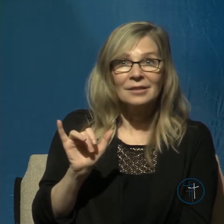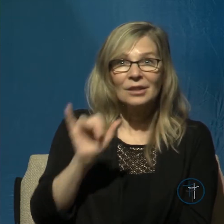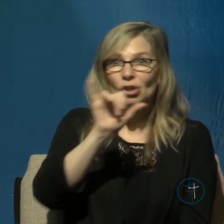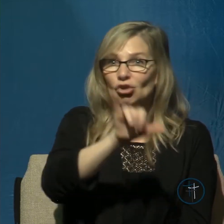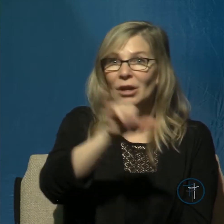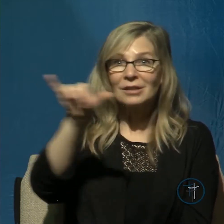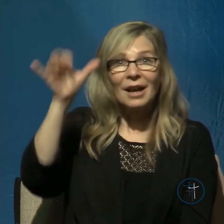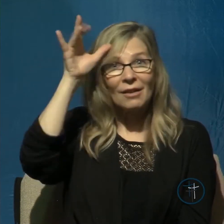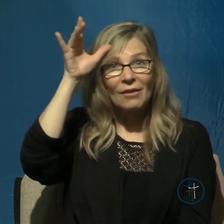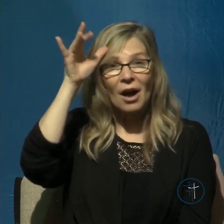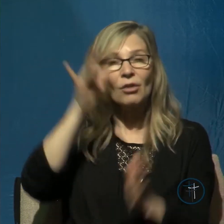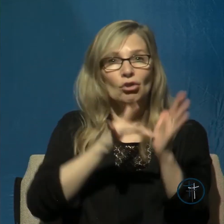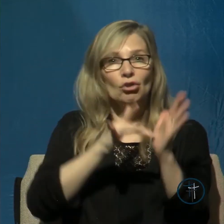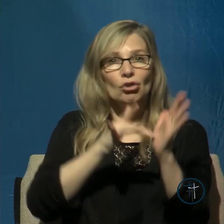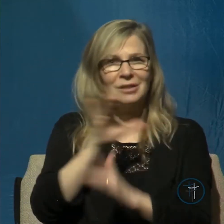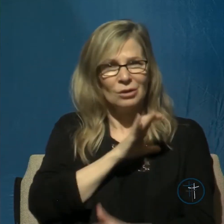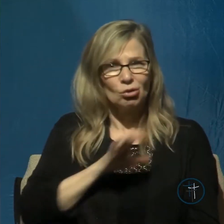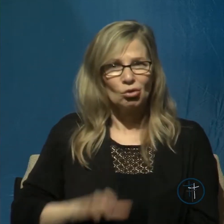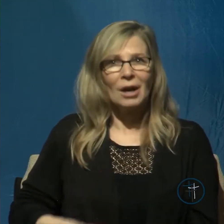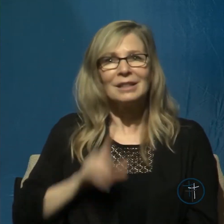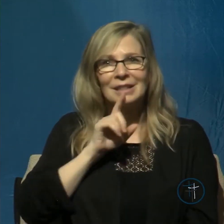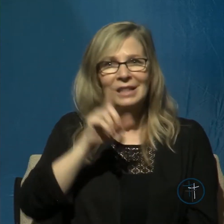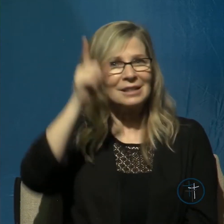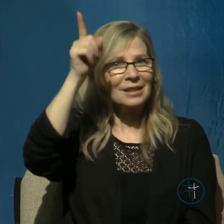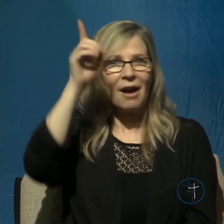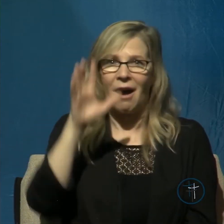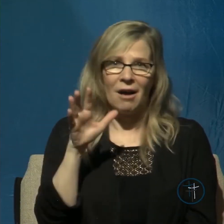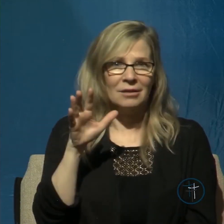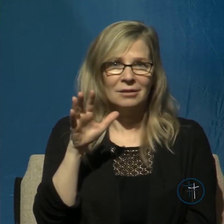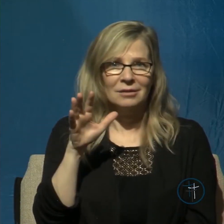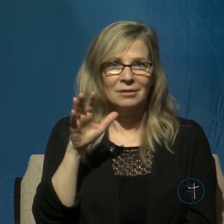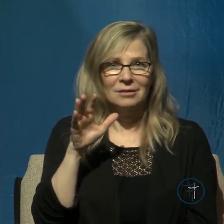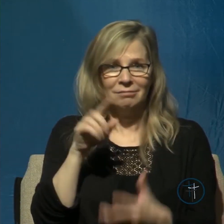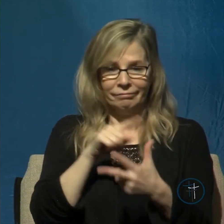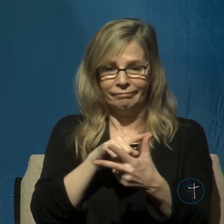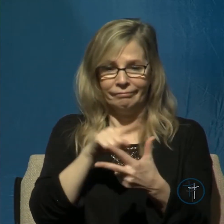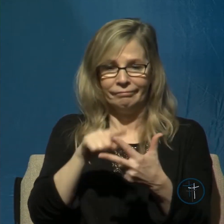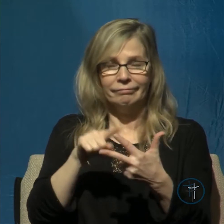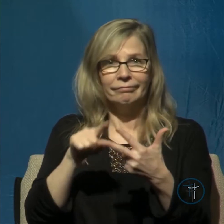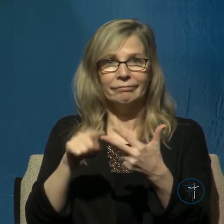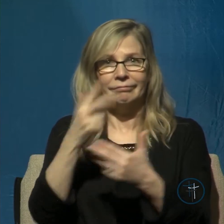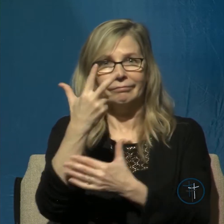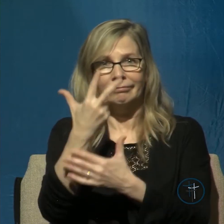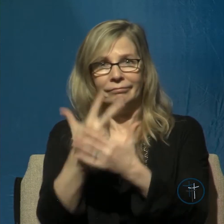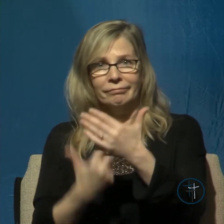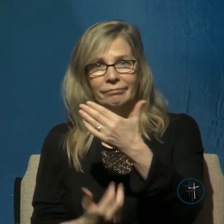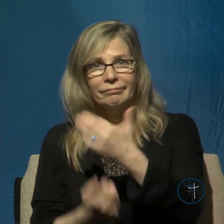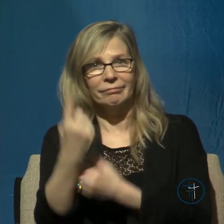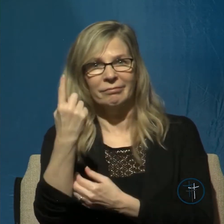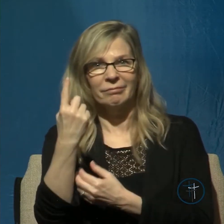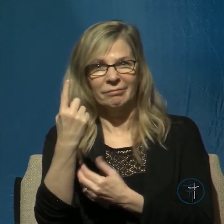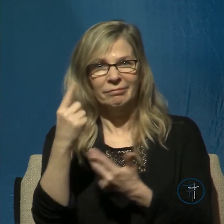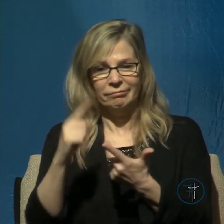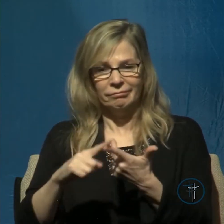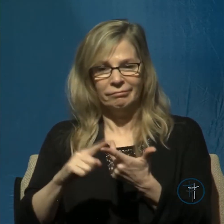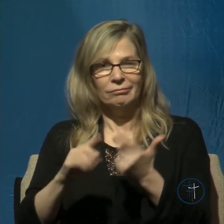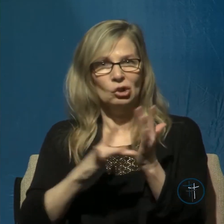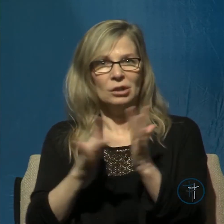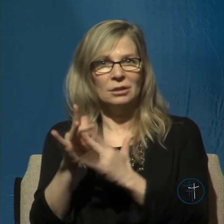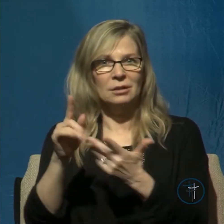member of the Trinity, the triune Godhead. In other words, Jesus dispels men's ignorance about God. That's why, folks, he could say